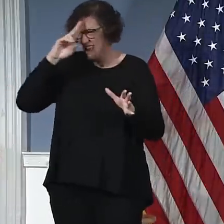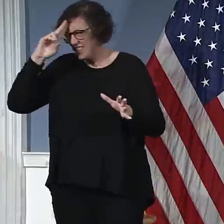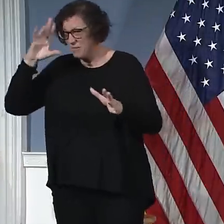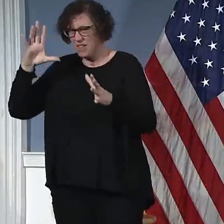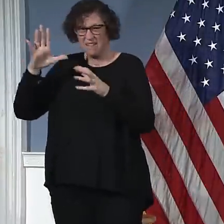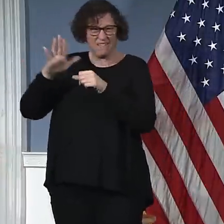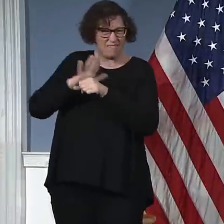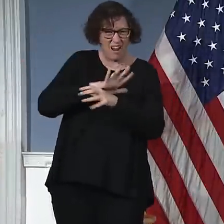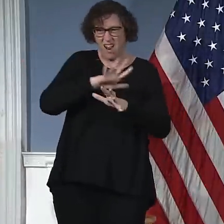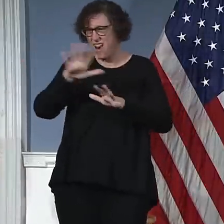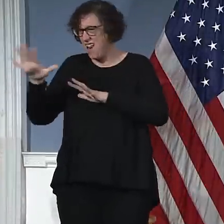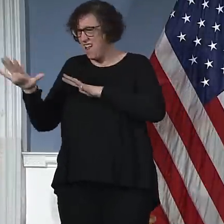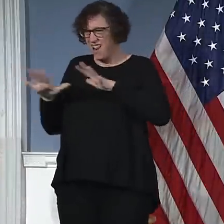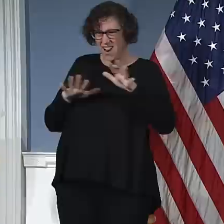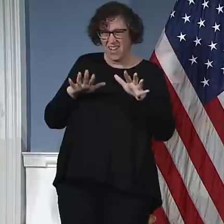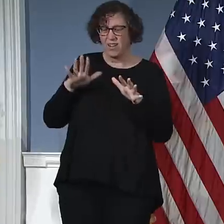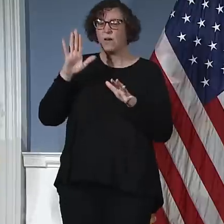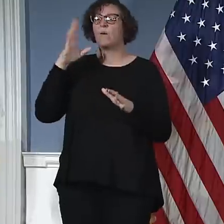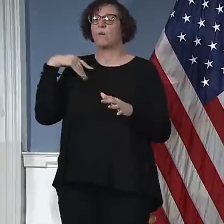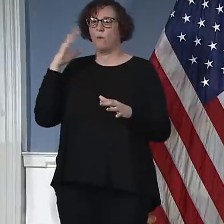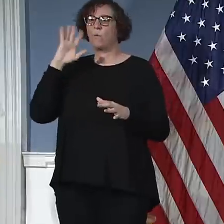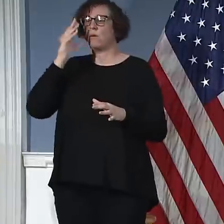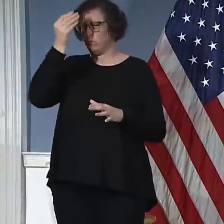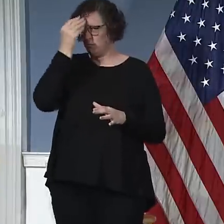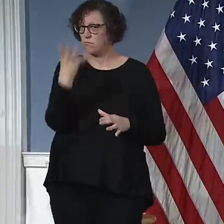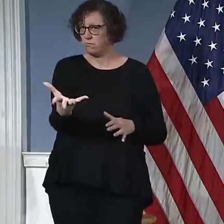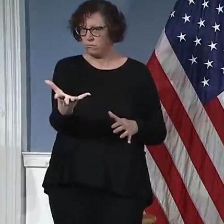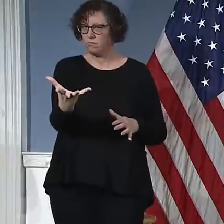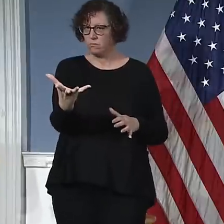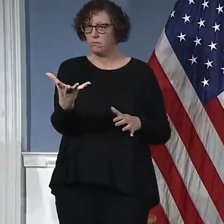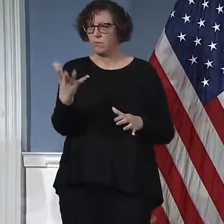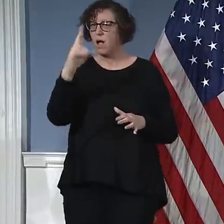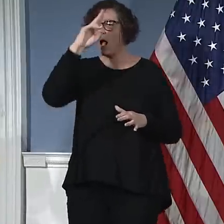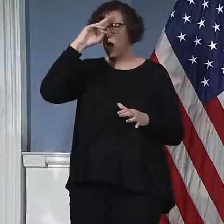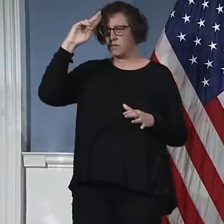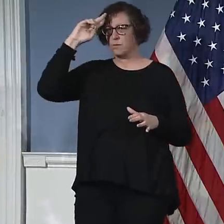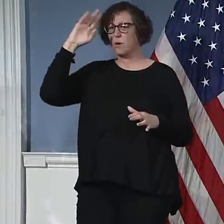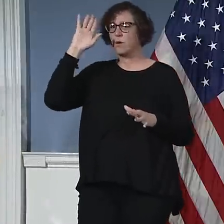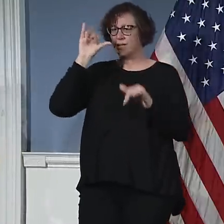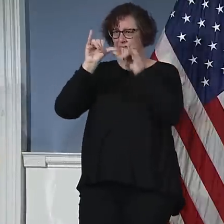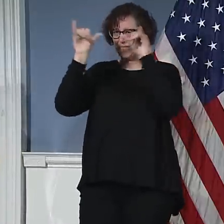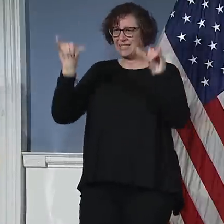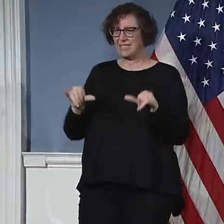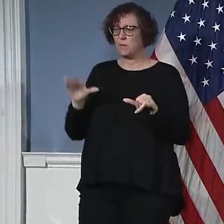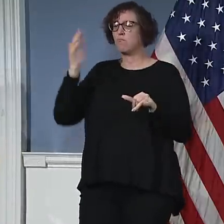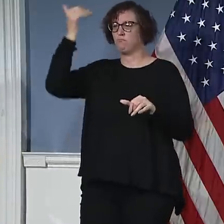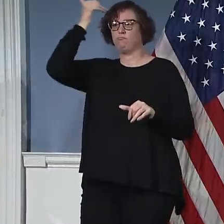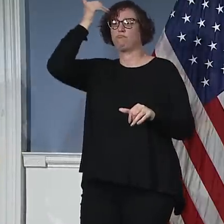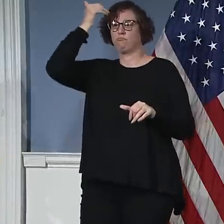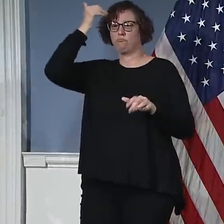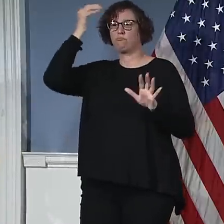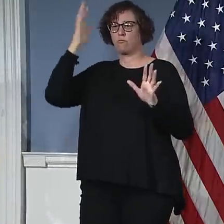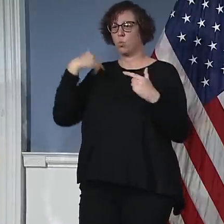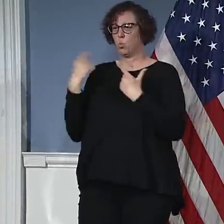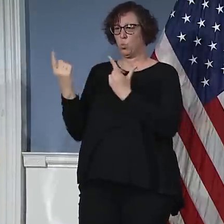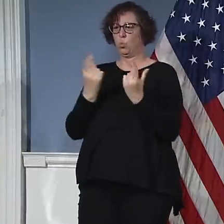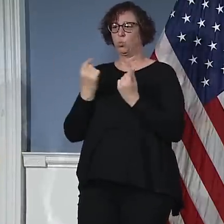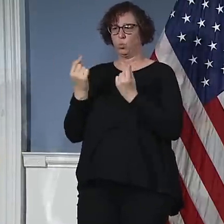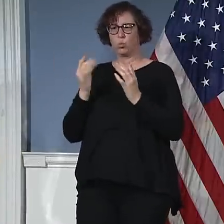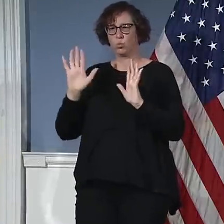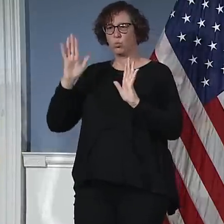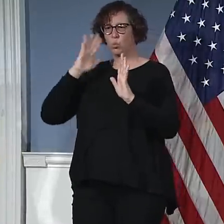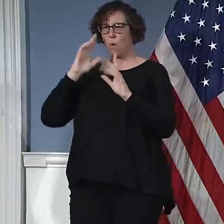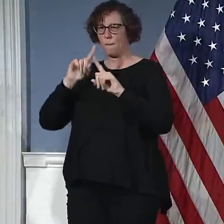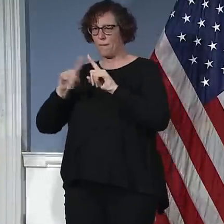like that, as difficult as it may be. So I'm not going to lay out some plan in advance because we are not at that point.